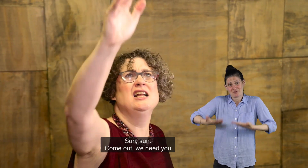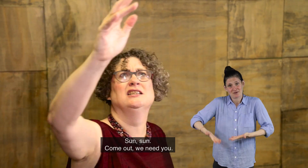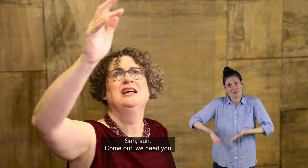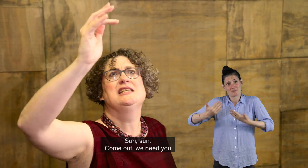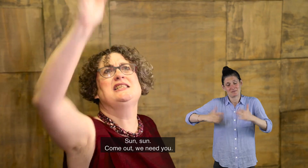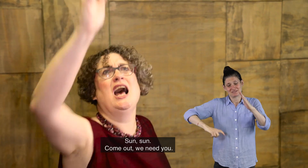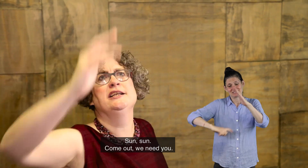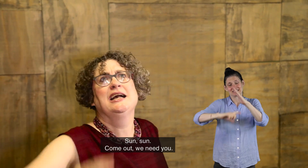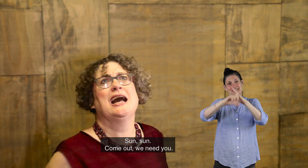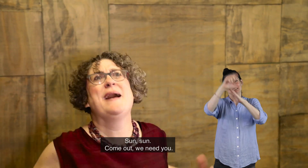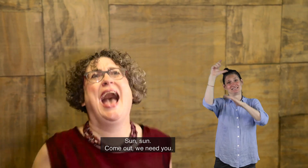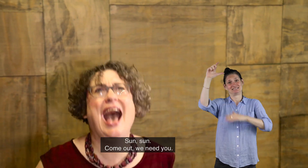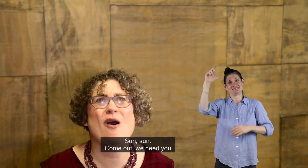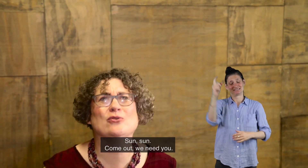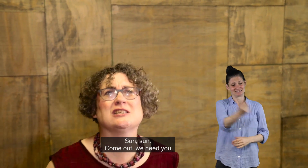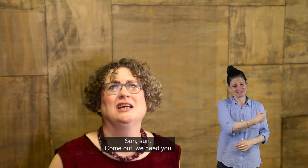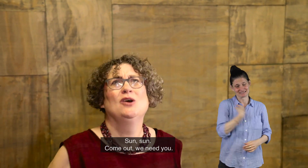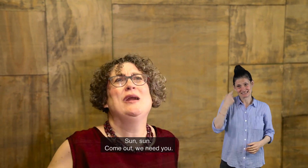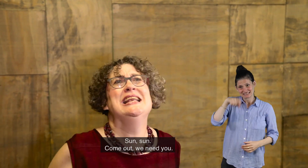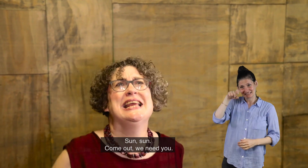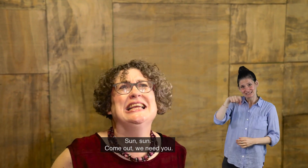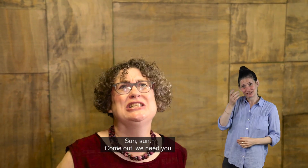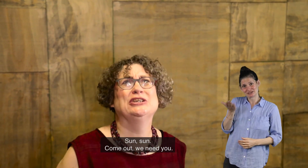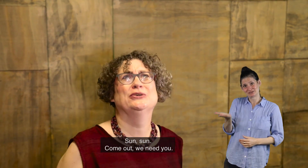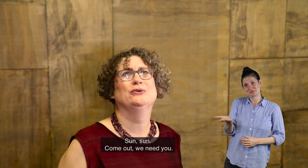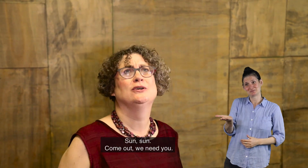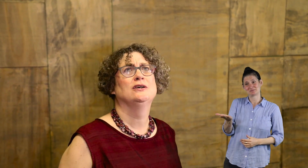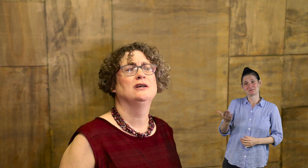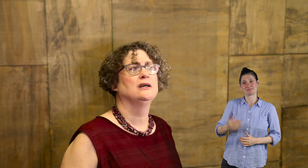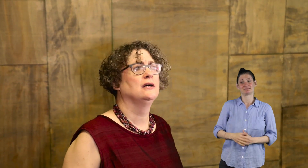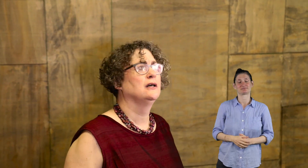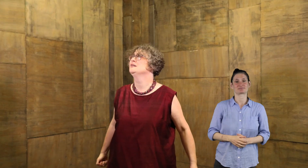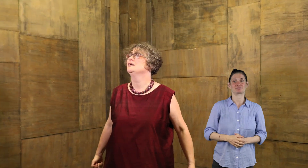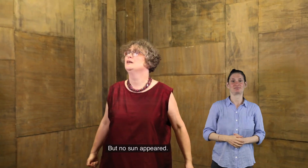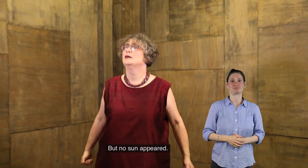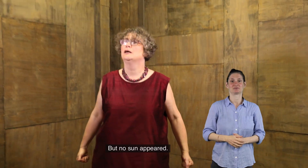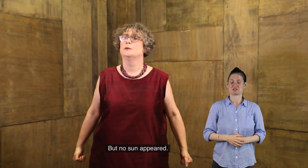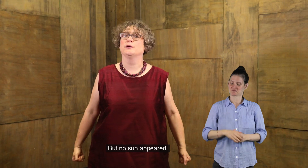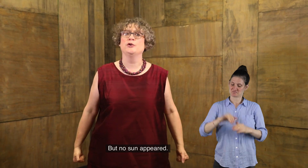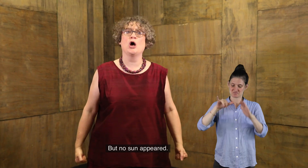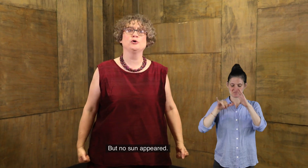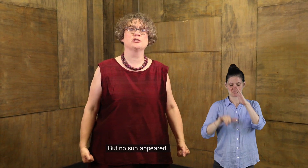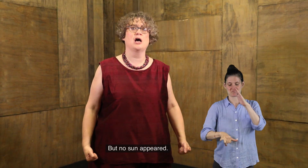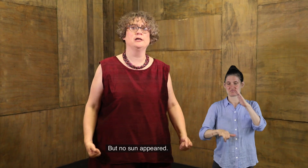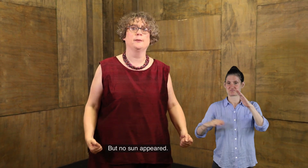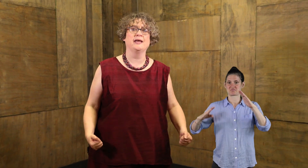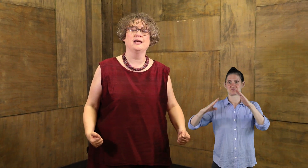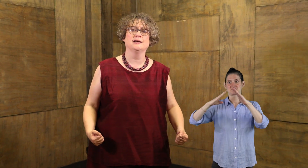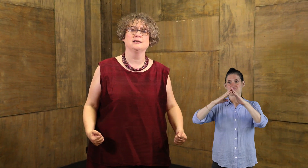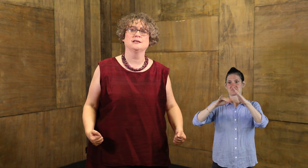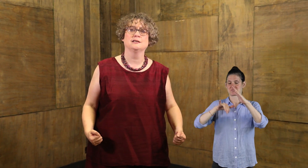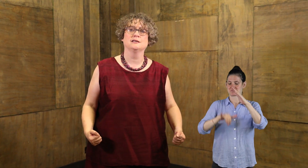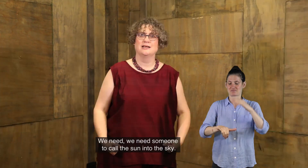Sun, sun, come out. We need you. We But no sun